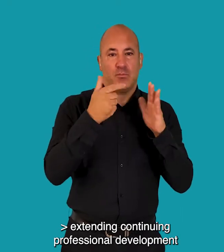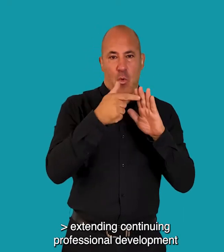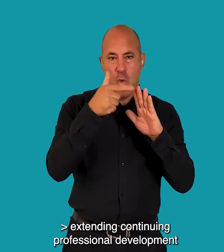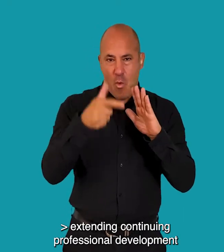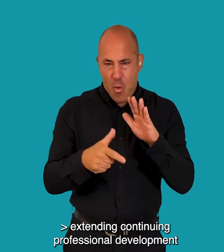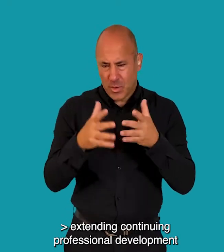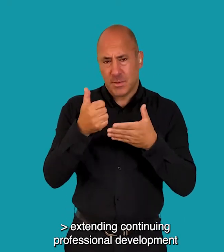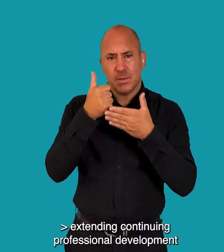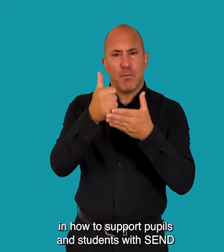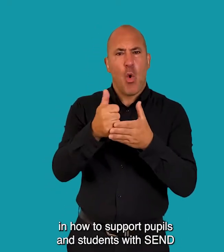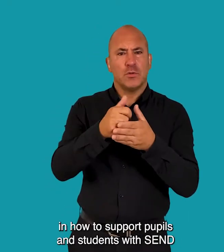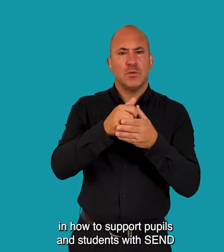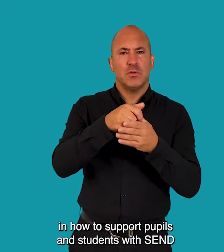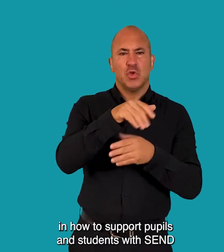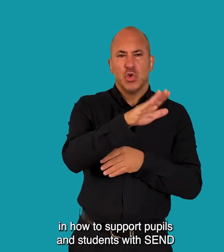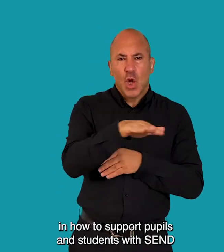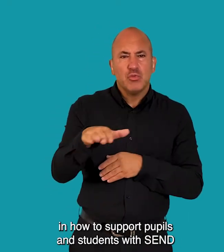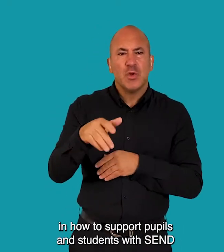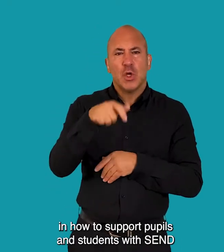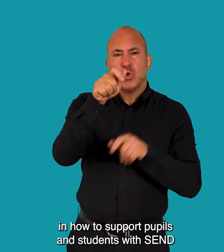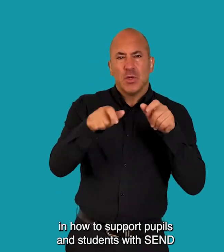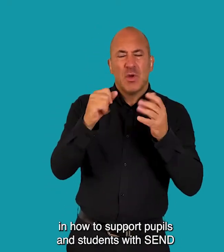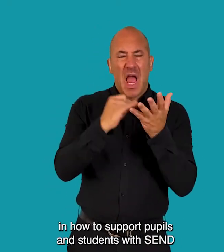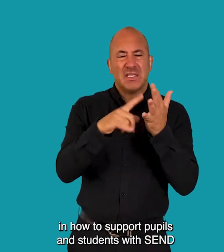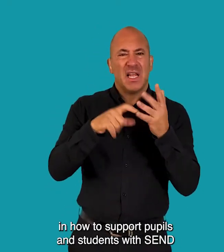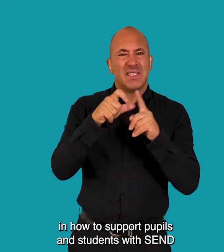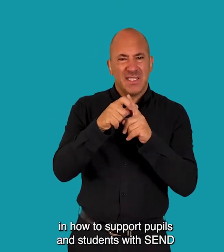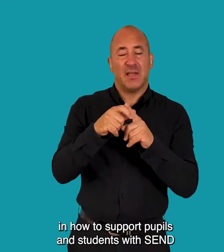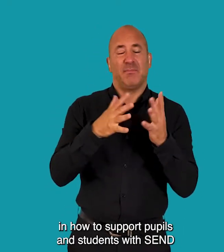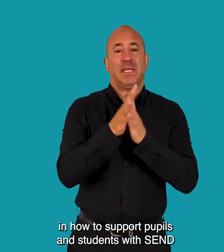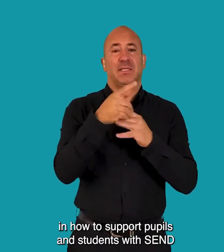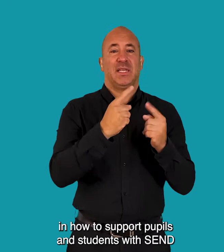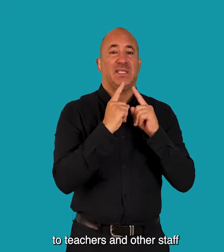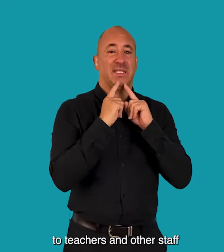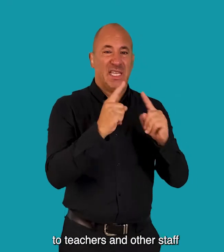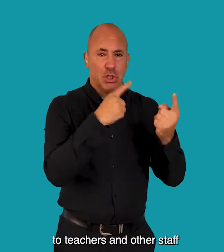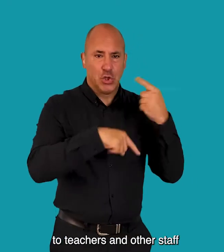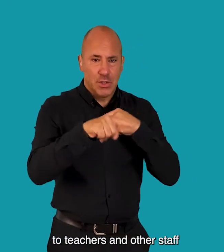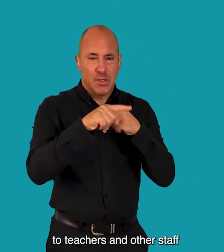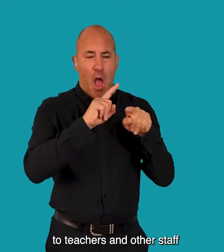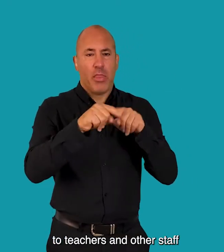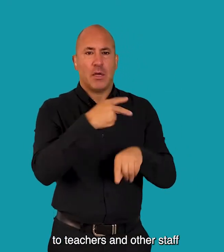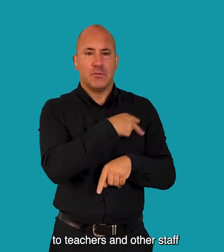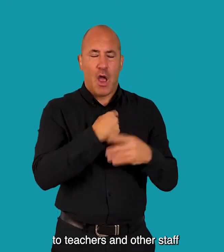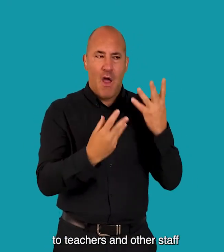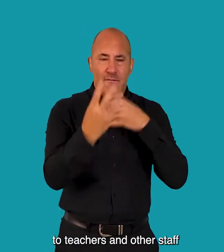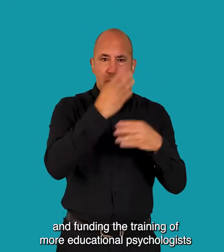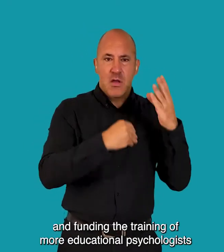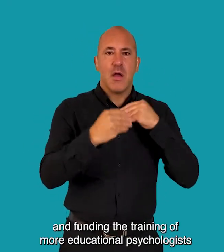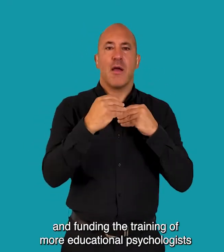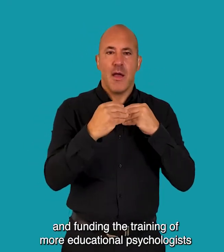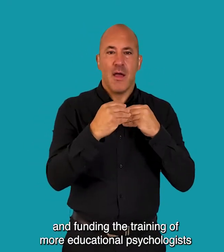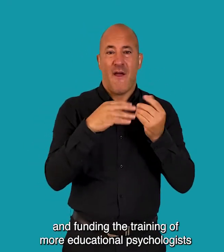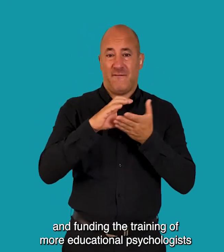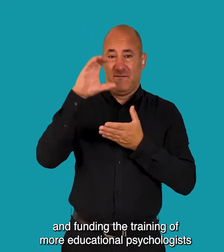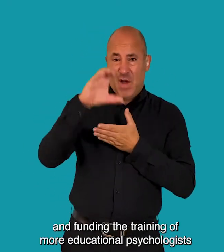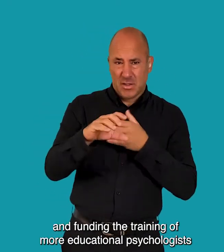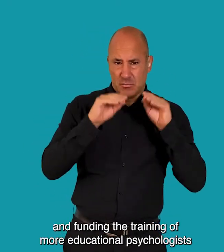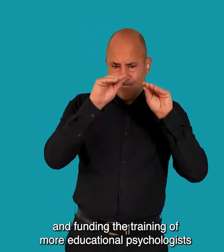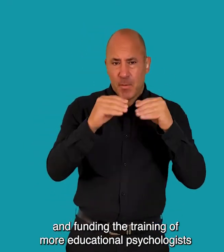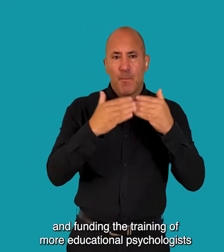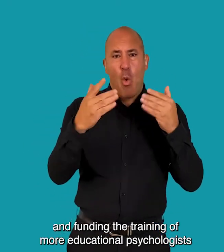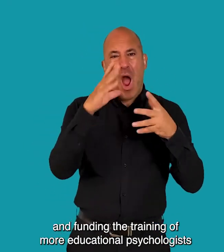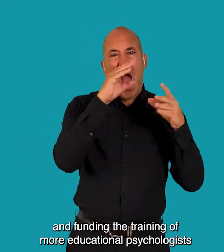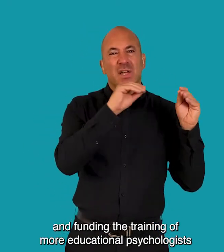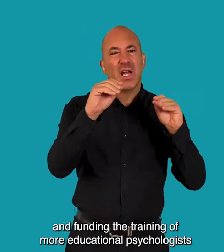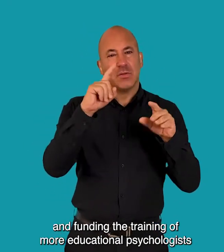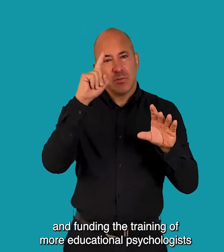professional development in how to support pupils and students with SEND to teachers and other staff and funding the training of